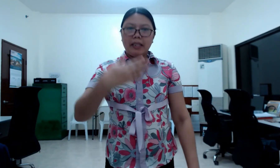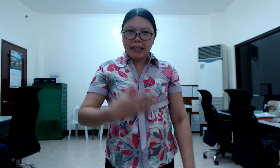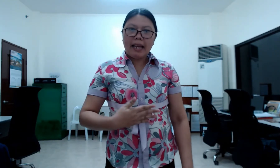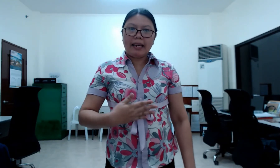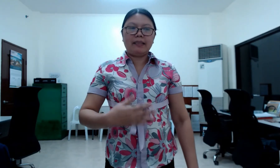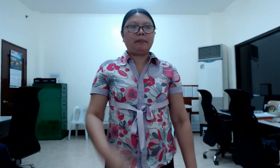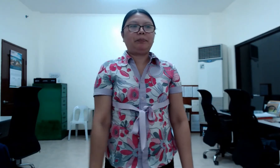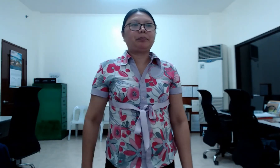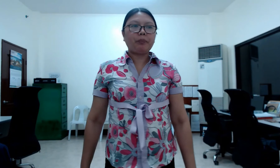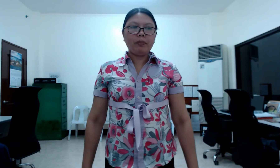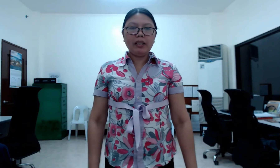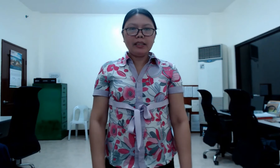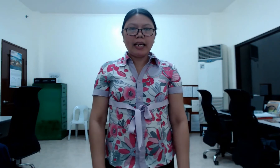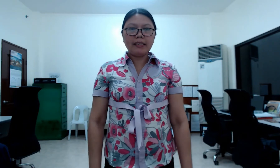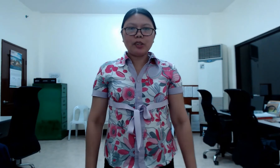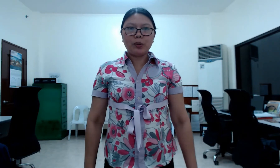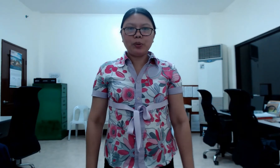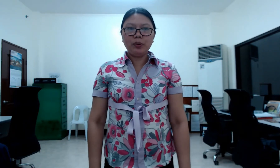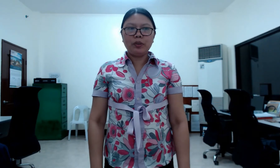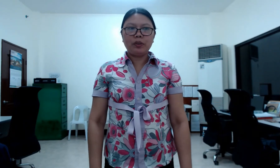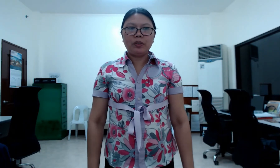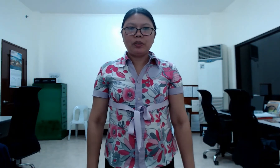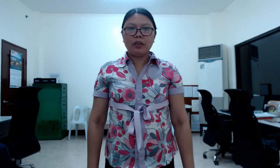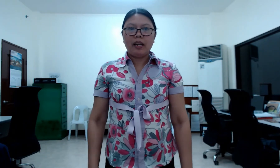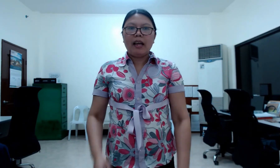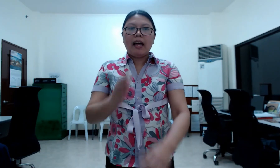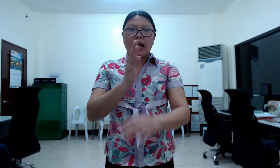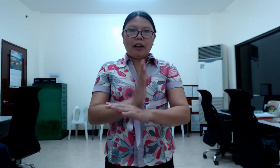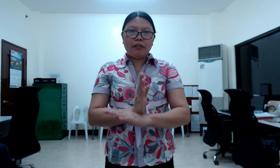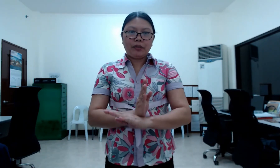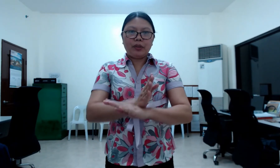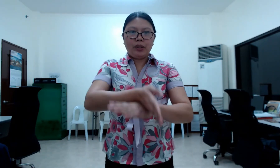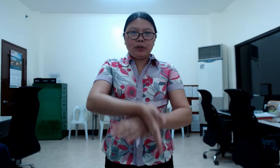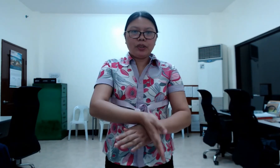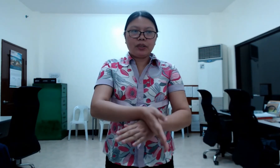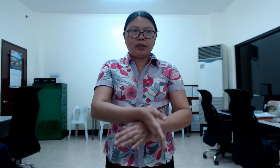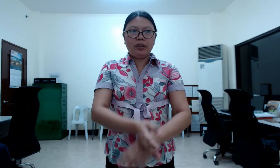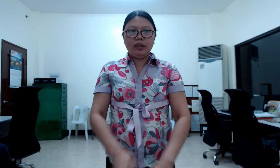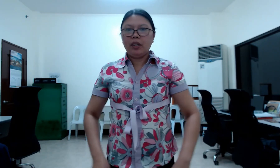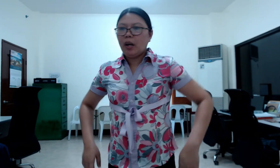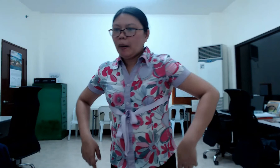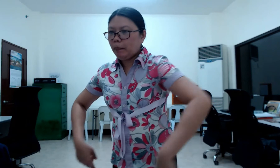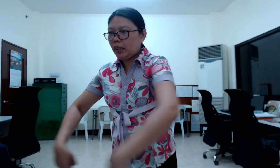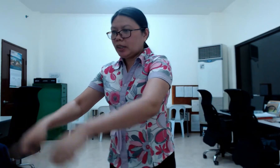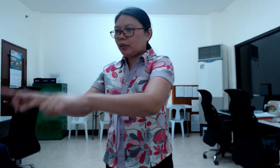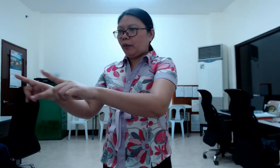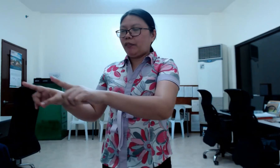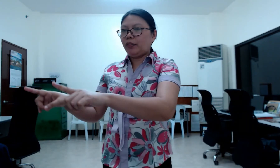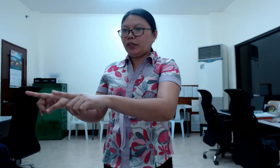glad. Stanza 2. After you, sir. Please go further.